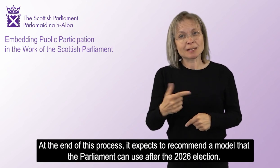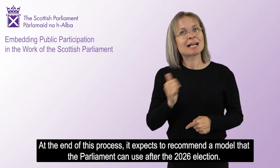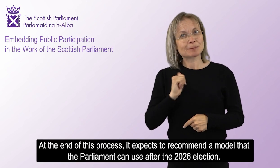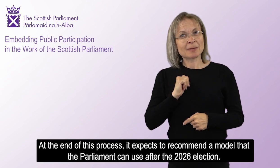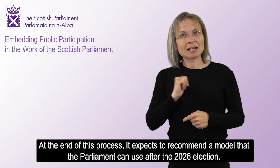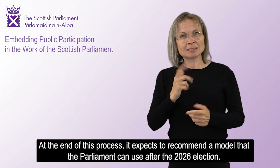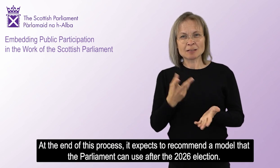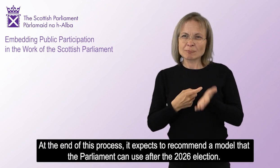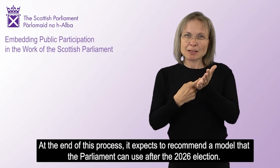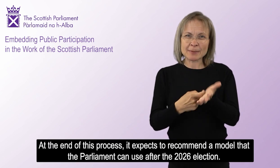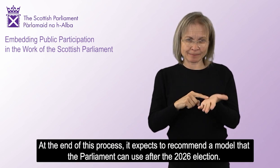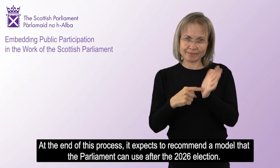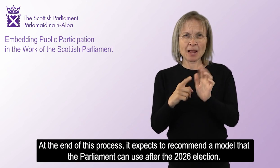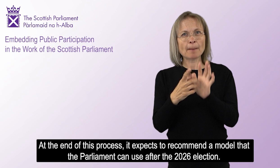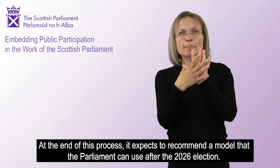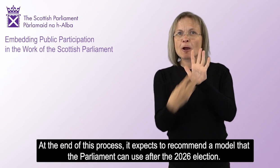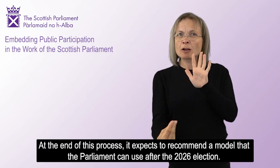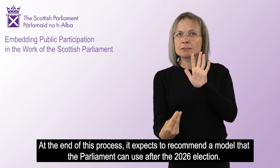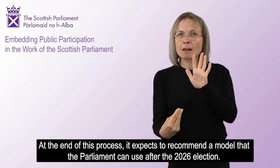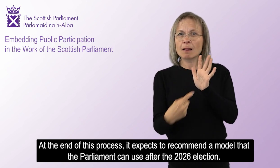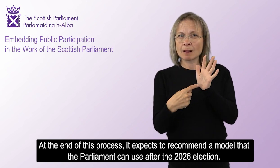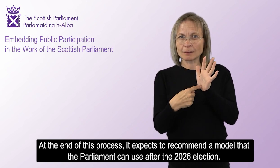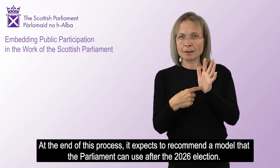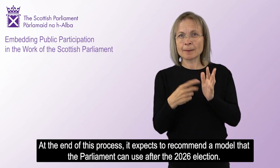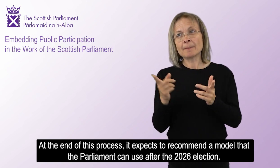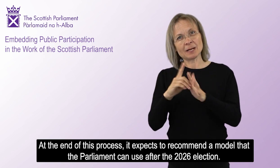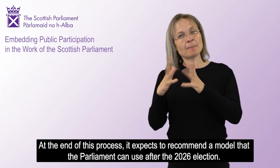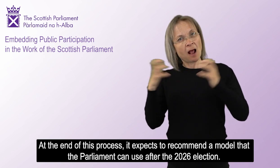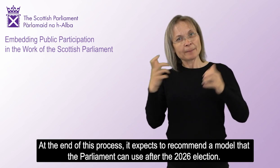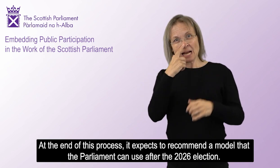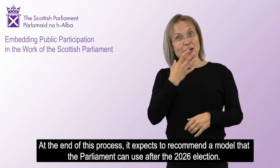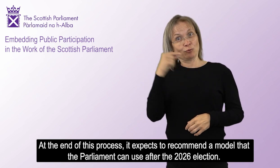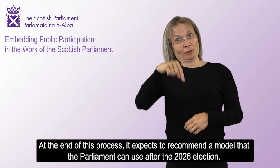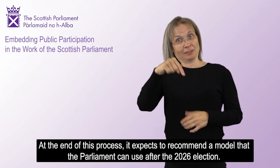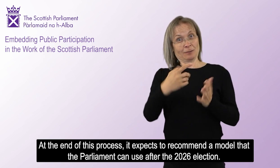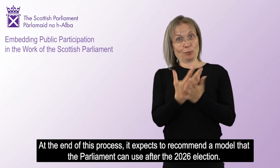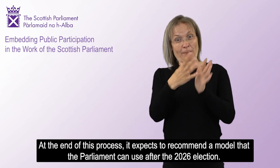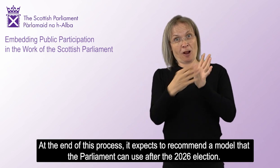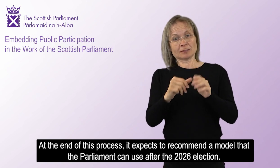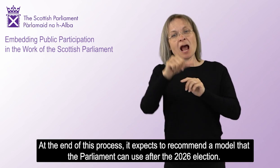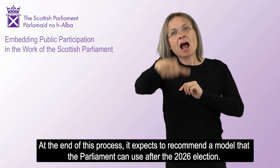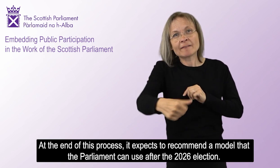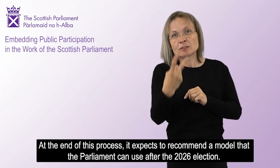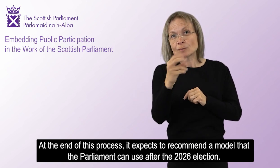At the end of this process, it expects to recommend a model that the Parliament can use after the 2026 election.